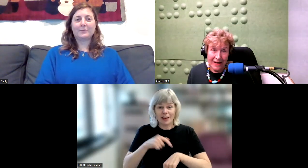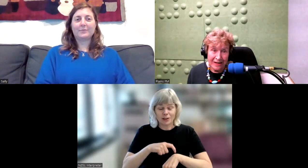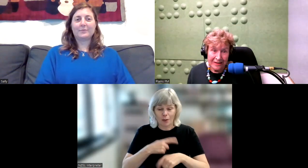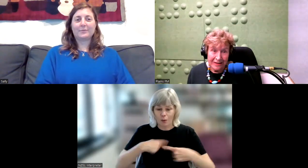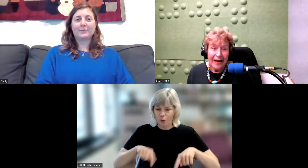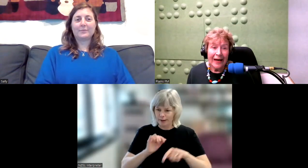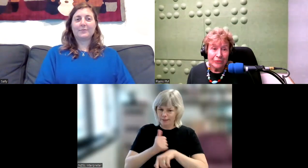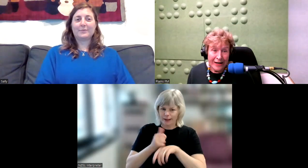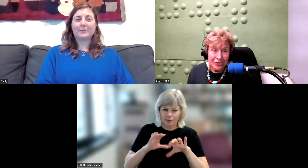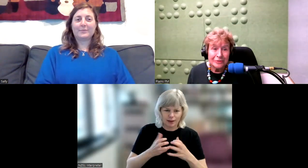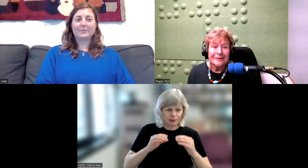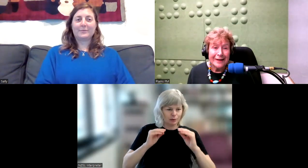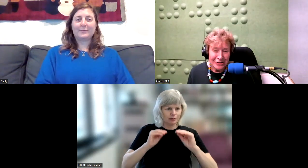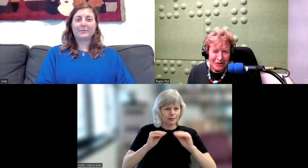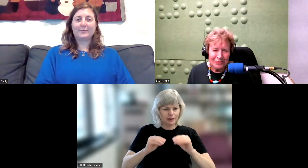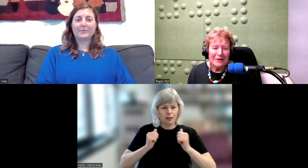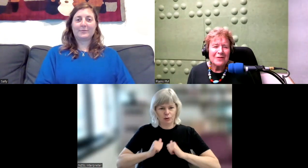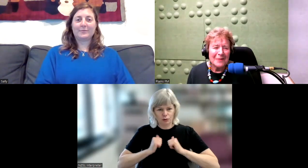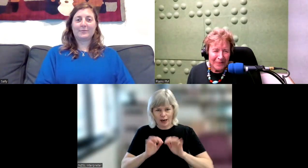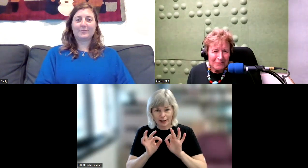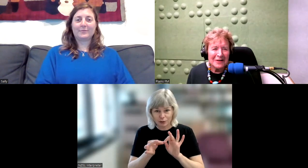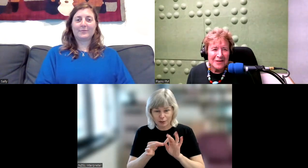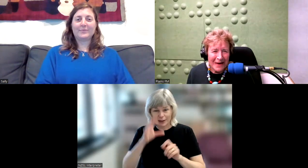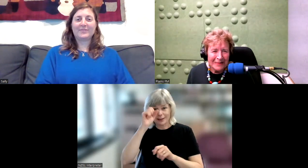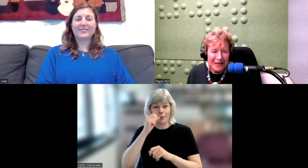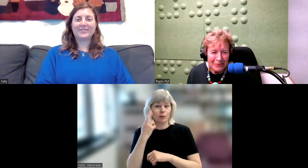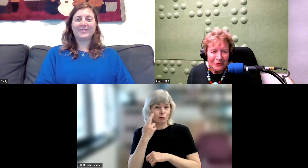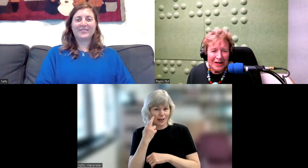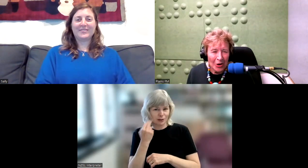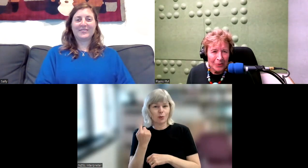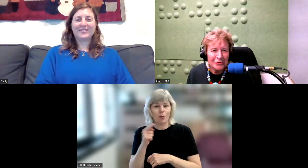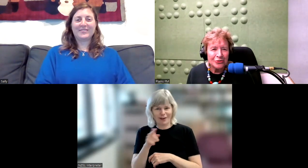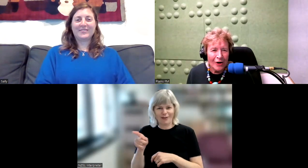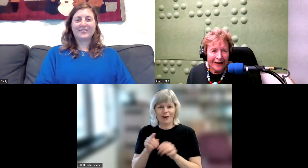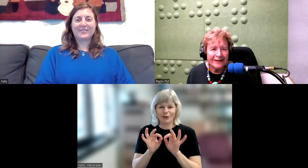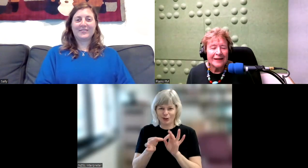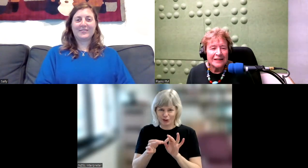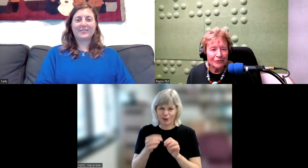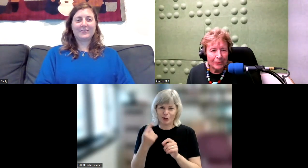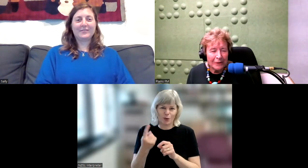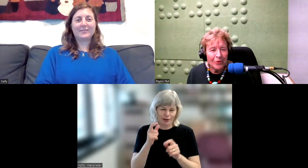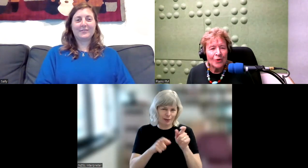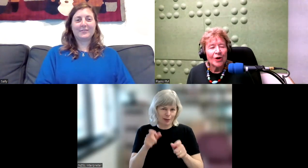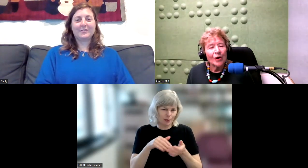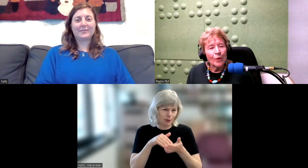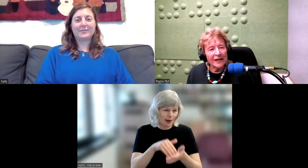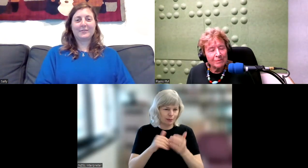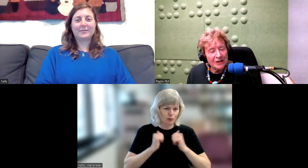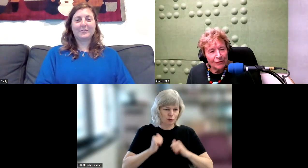task. And Rachel, she was one of the one of the main people to help to train different people. We had different